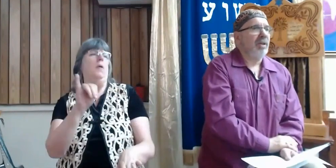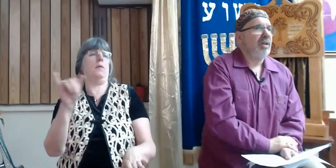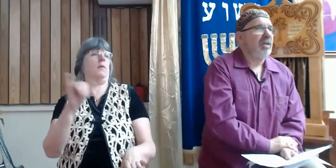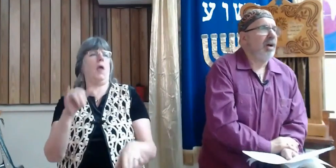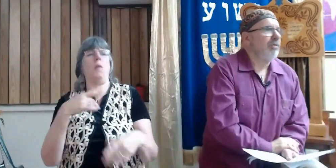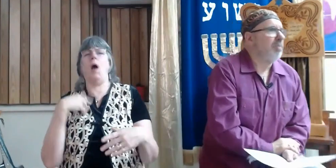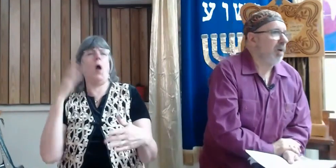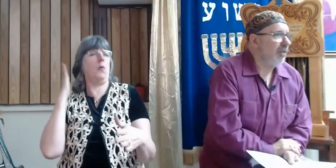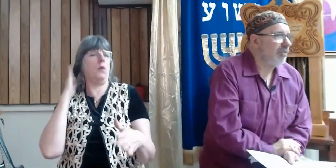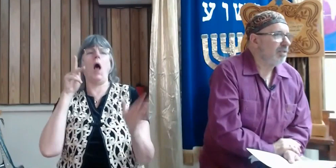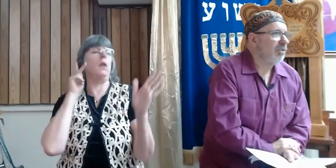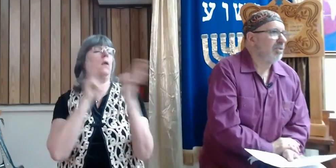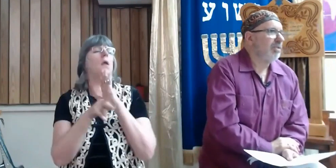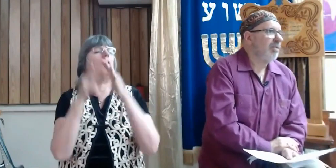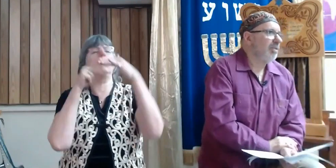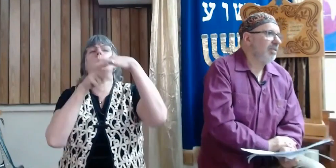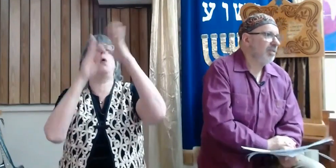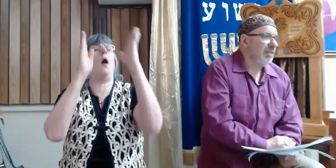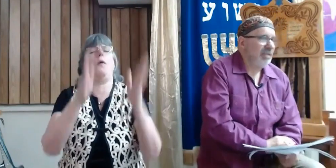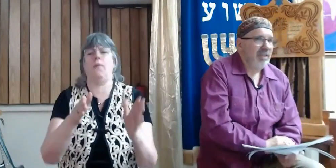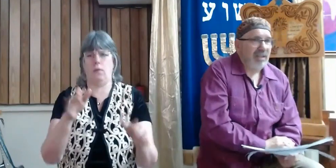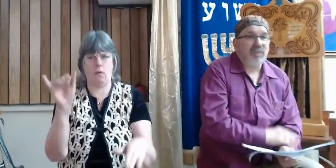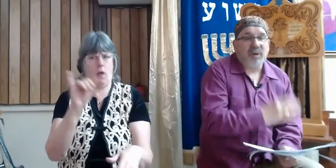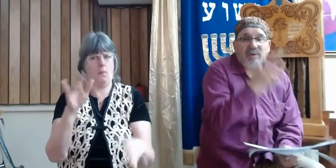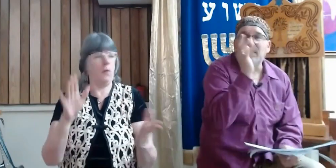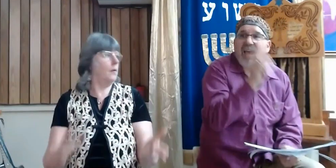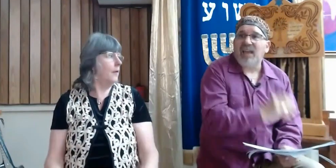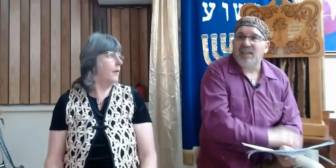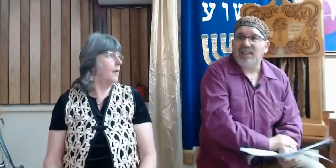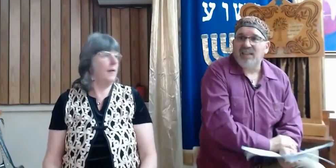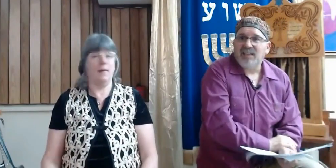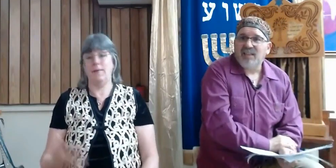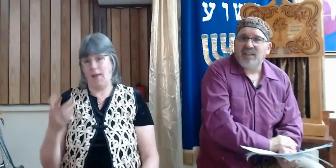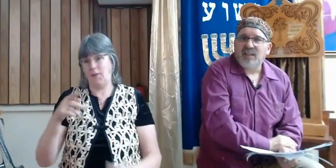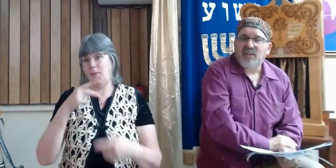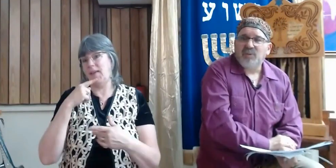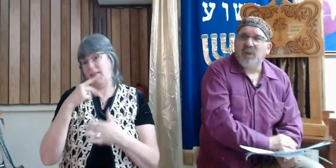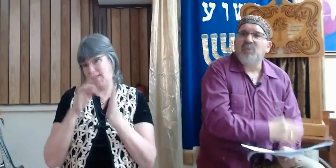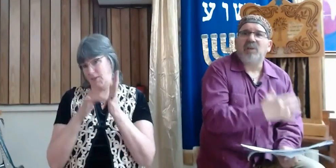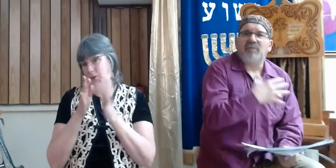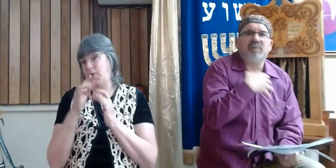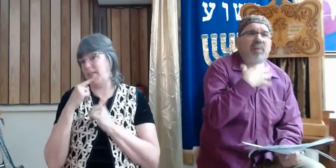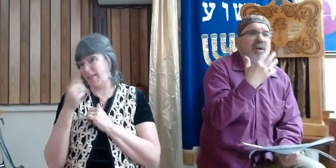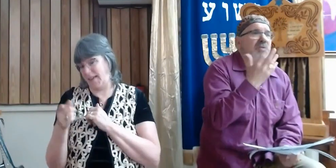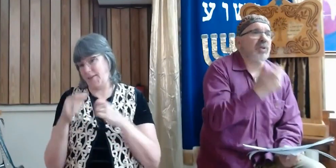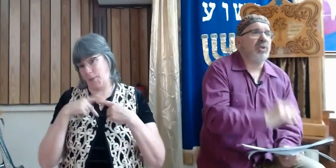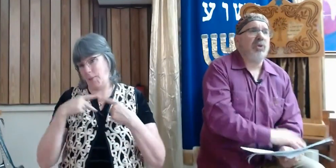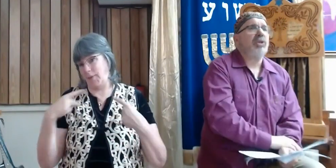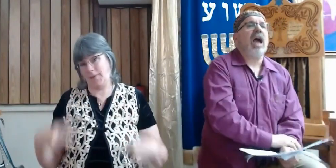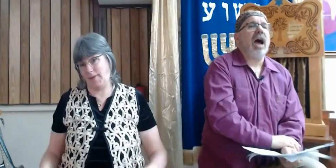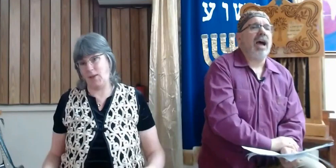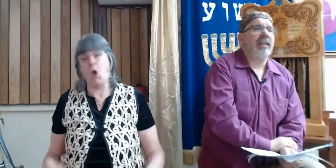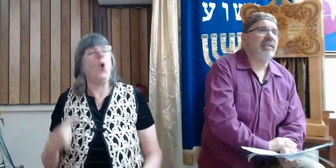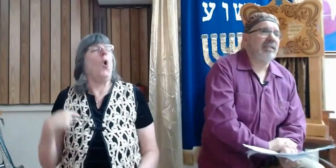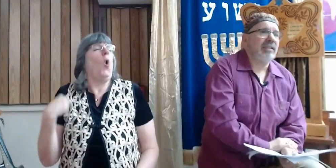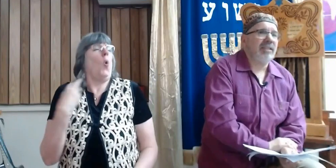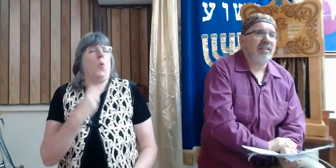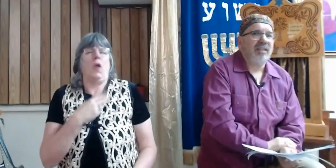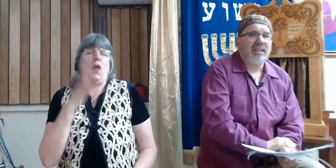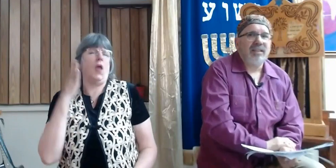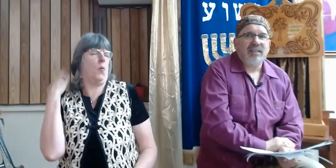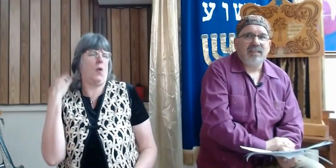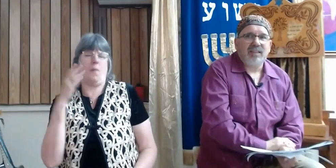blood of the prophets. That's why I always say, we would have been part of the good guys.